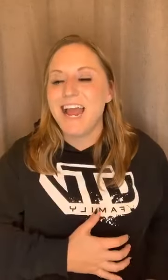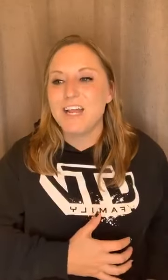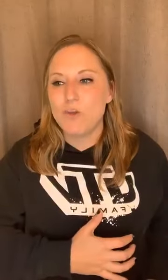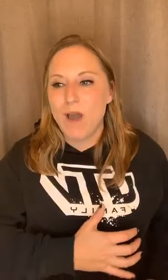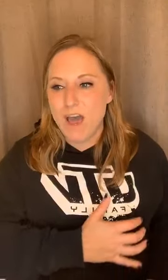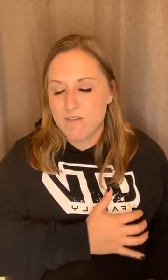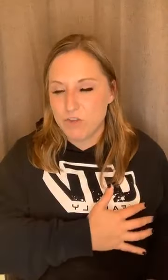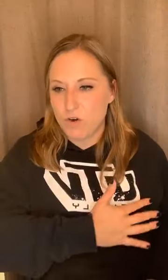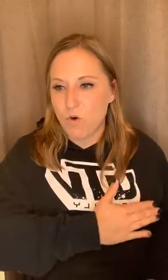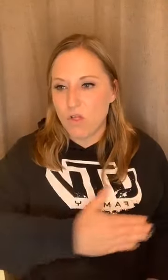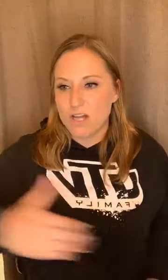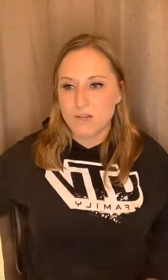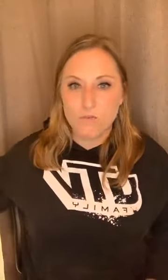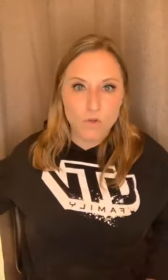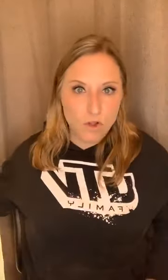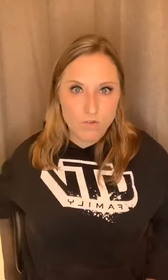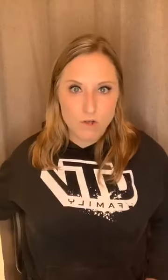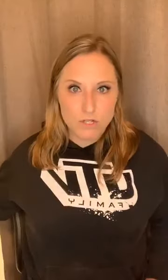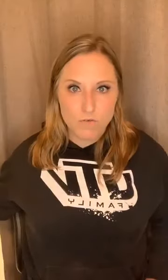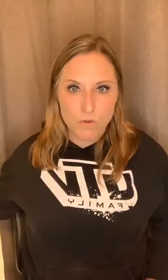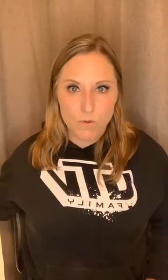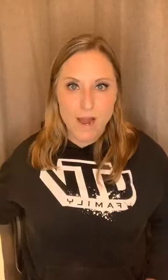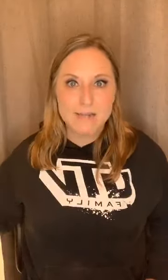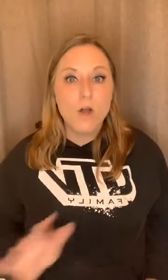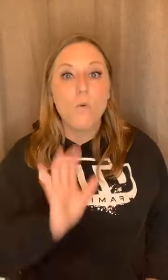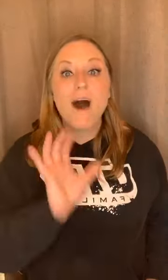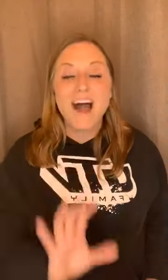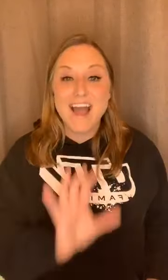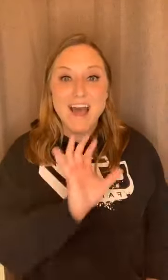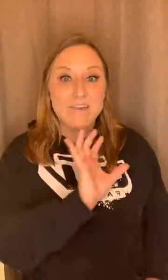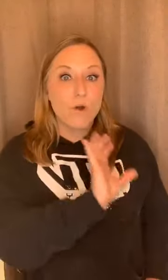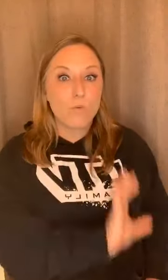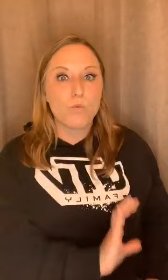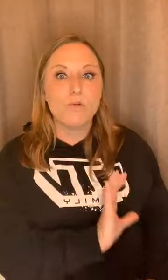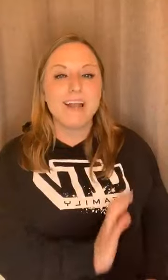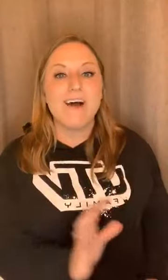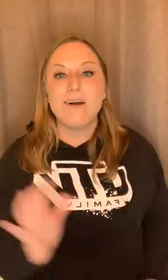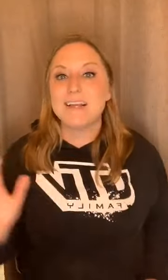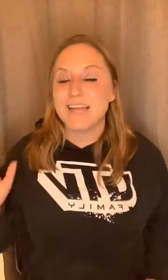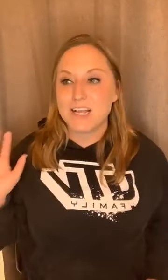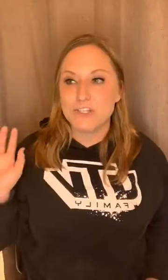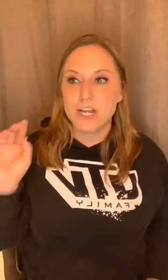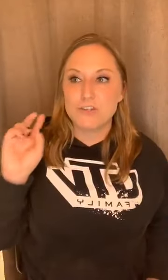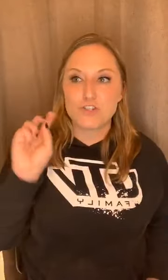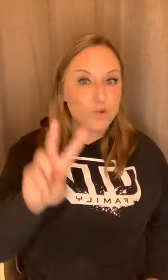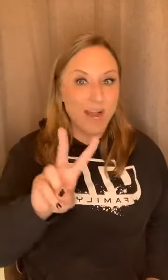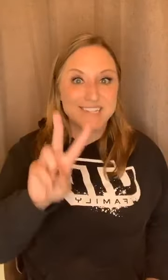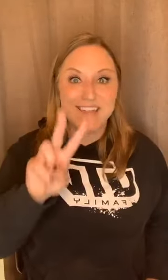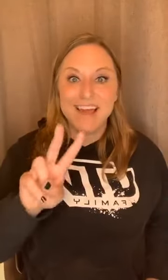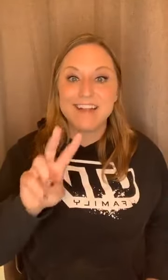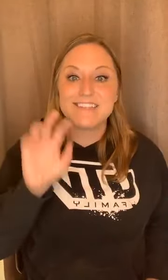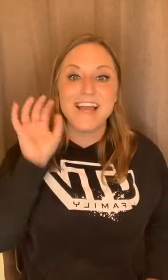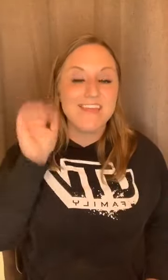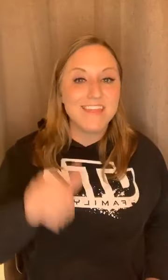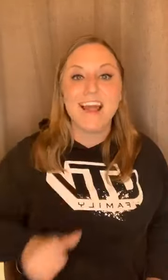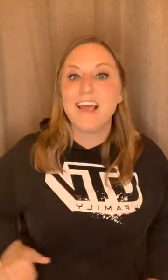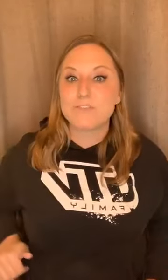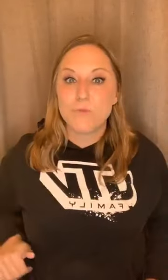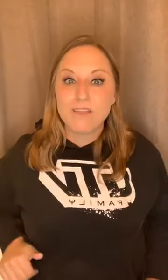you have your whole closet full of clothes on the floor, right? Well, I have a rule now is I can change twice and that is it. then I have to wear the